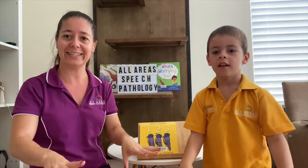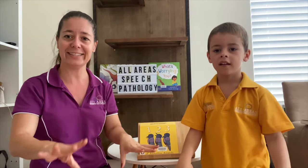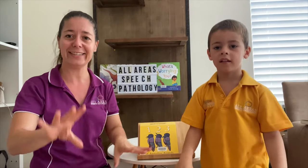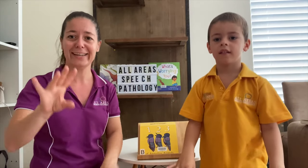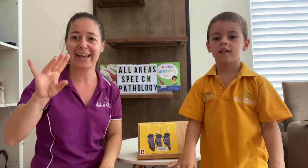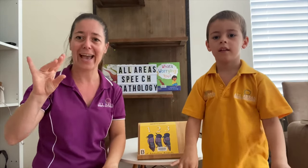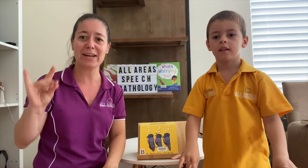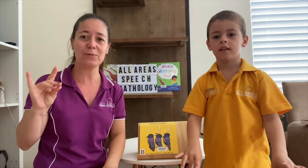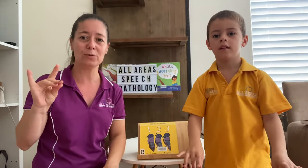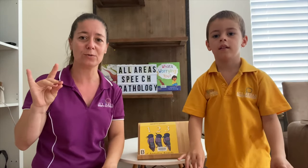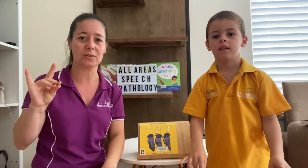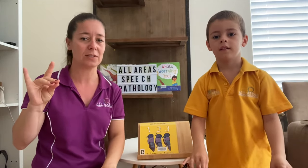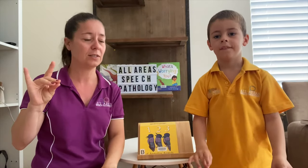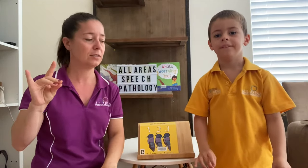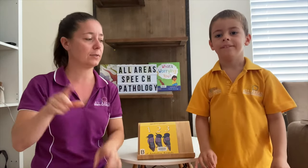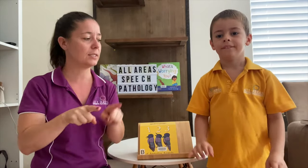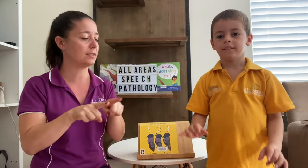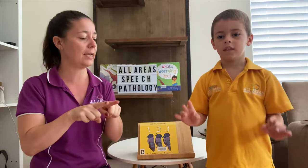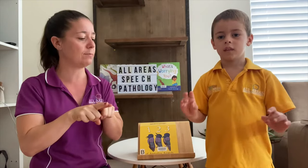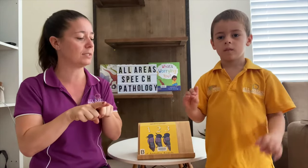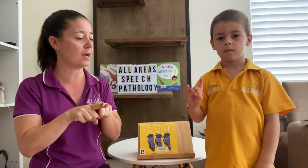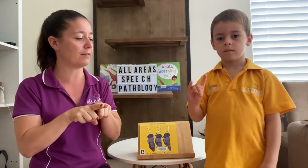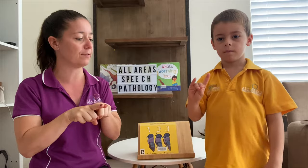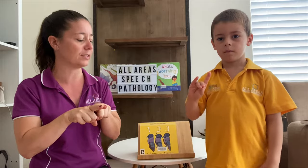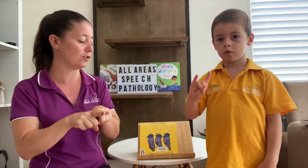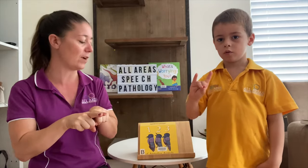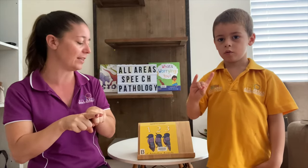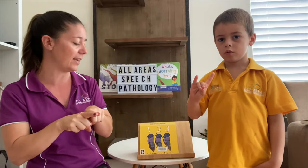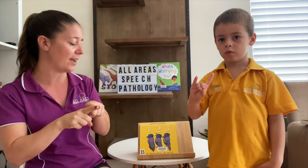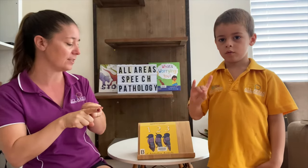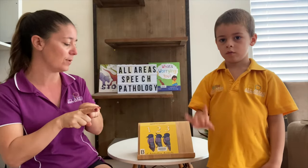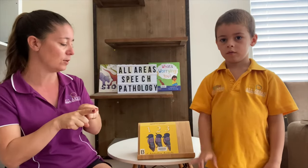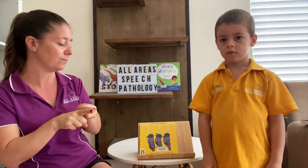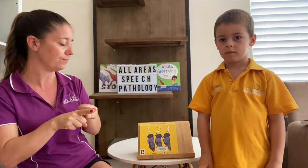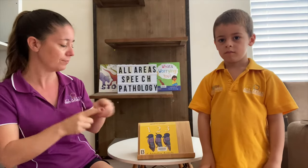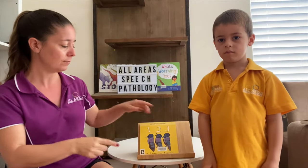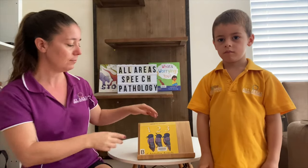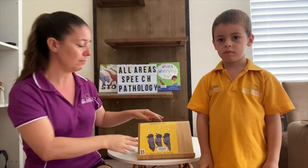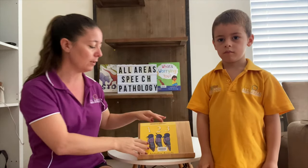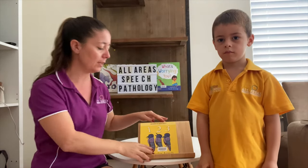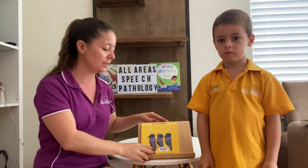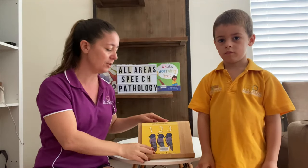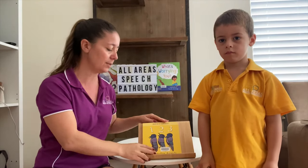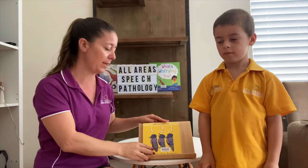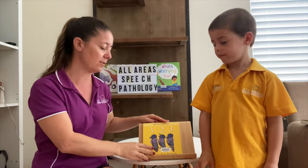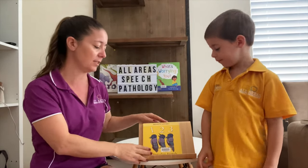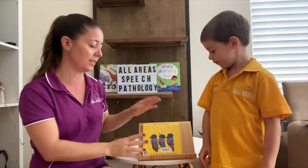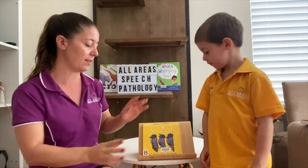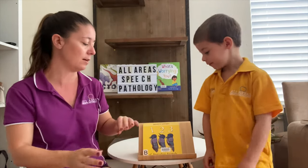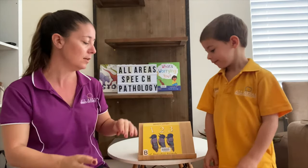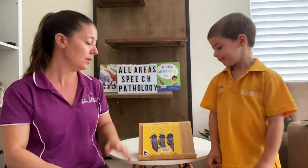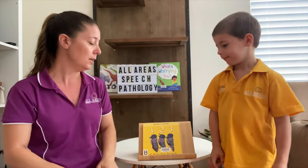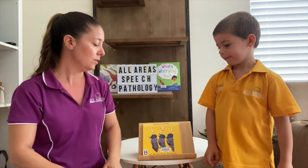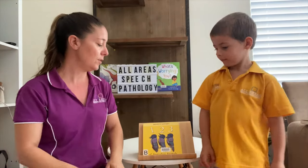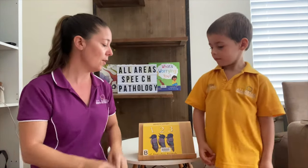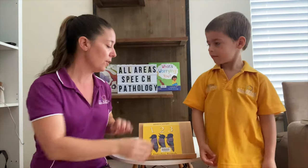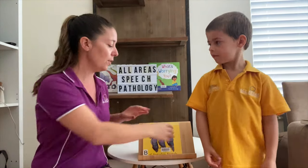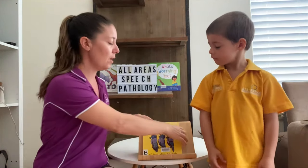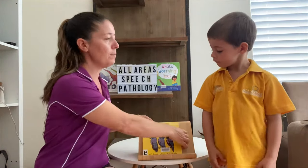Australian animals. So it's the same sign for Australia as well. All right, let's do some counting together. So I'm not